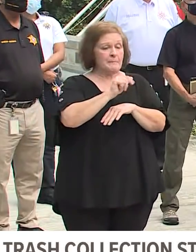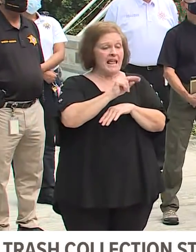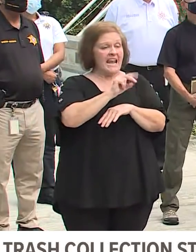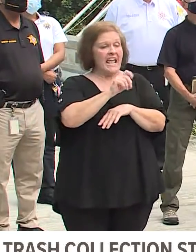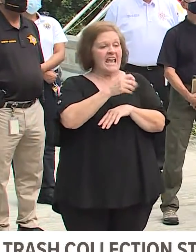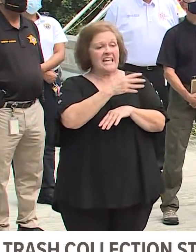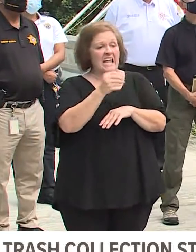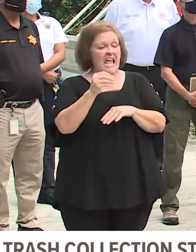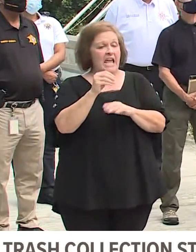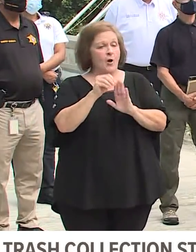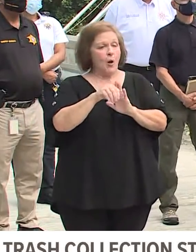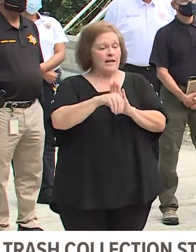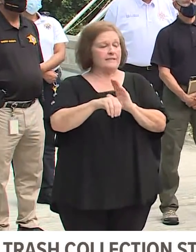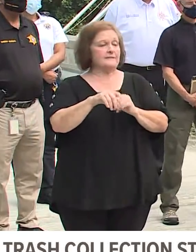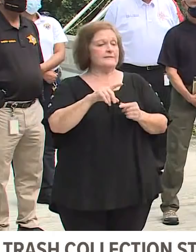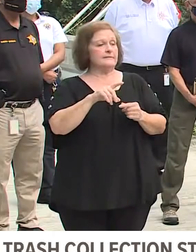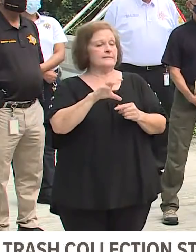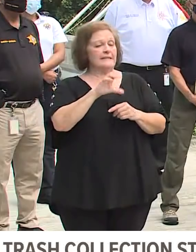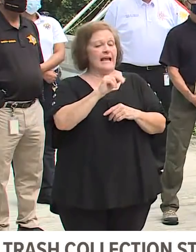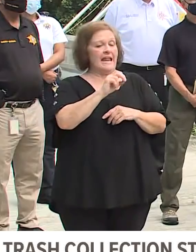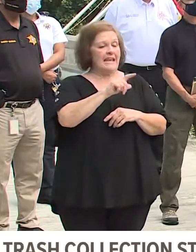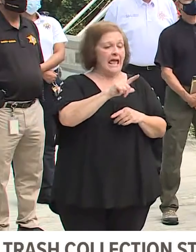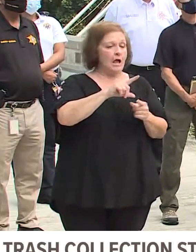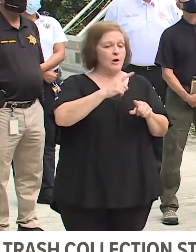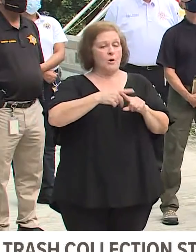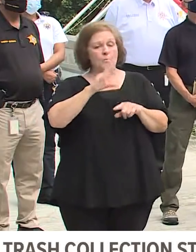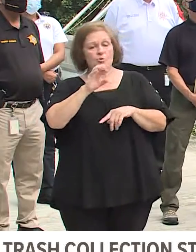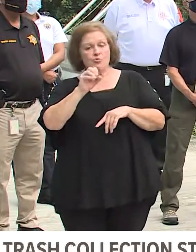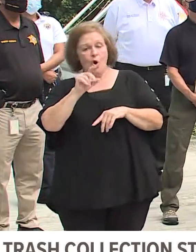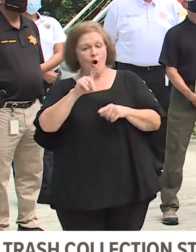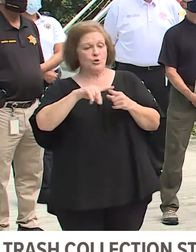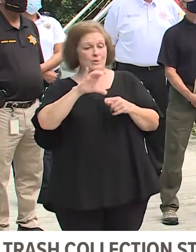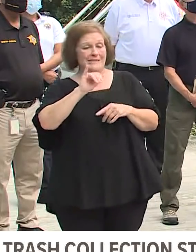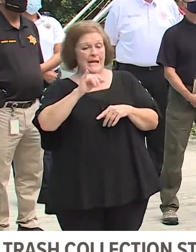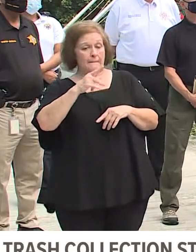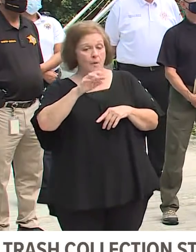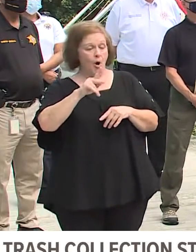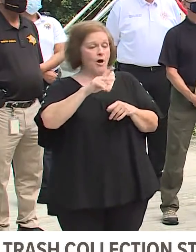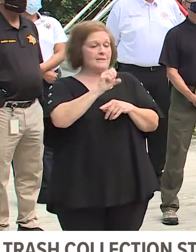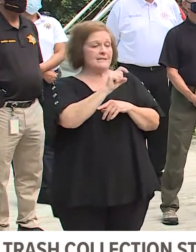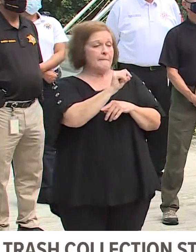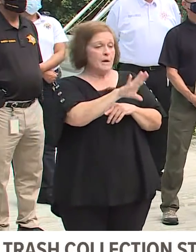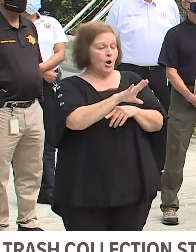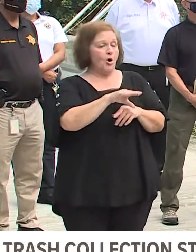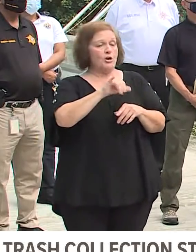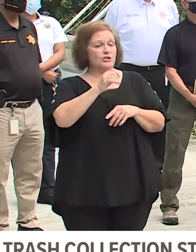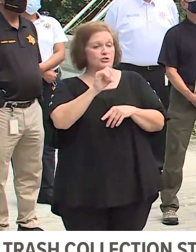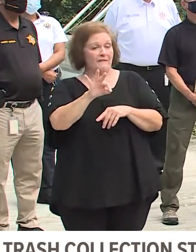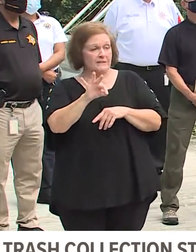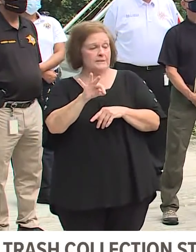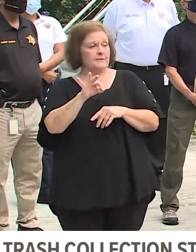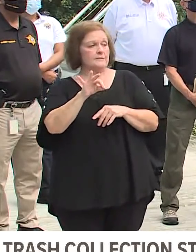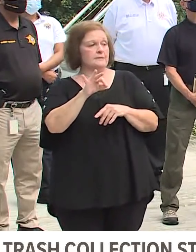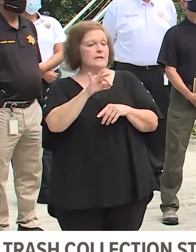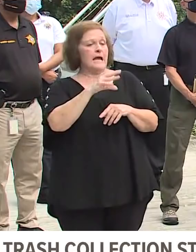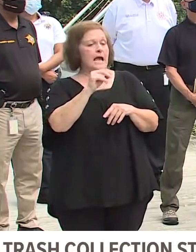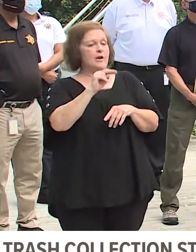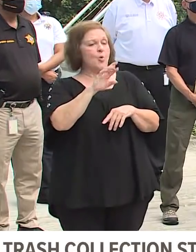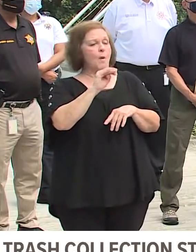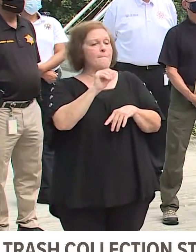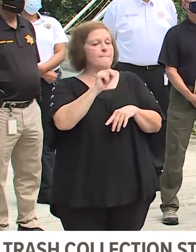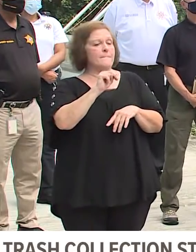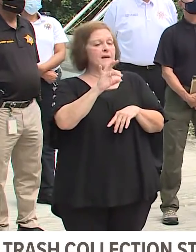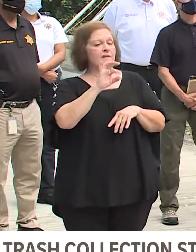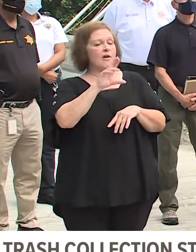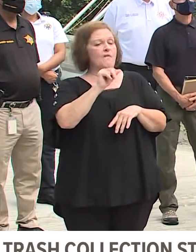Canal broad to City Park st. Bernard Jefferson and Norman Francis